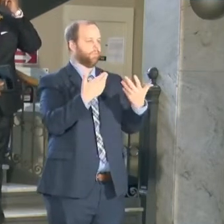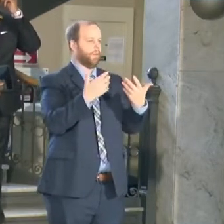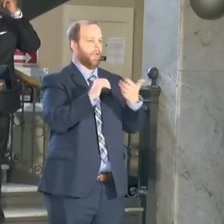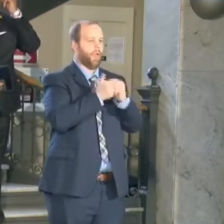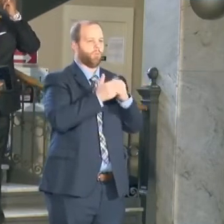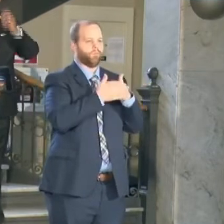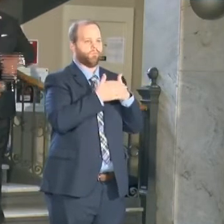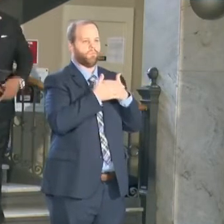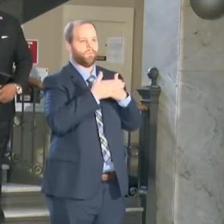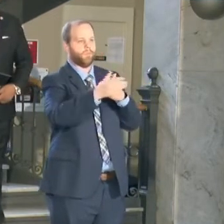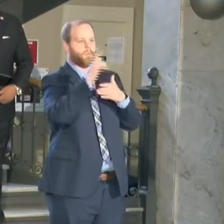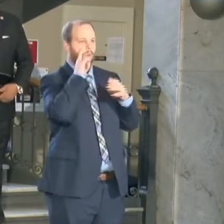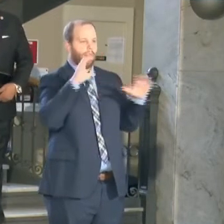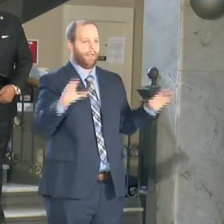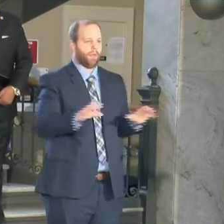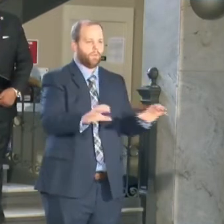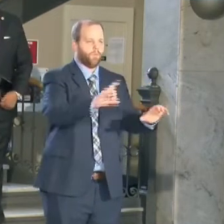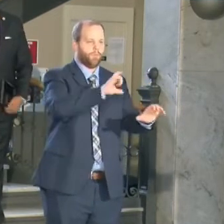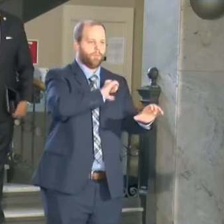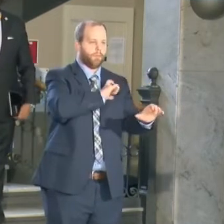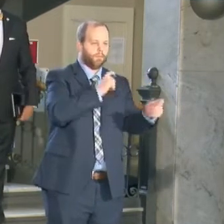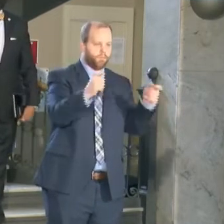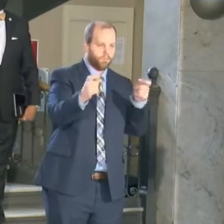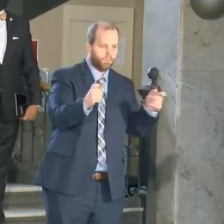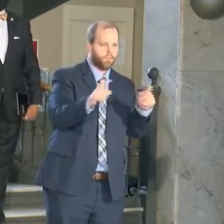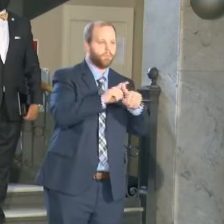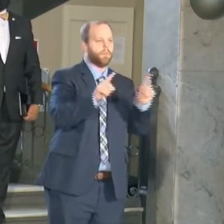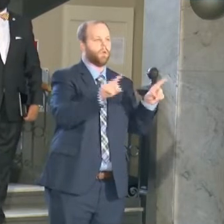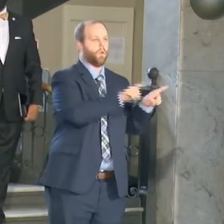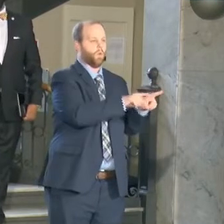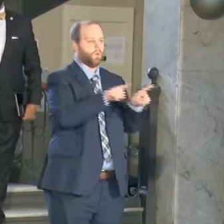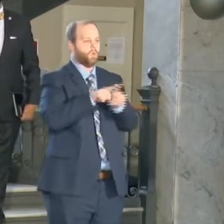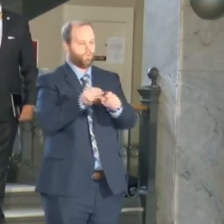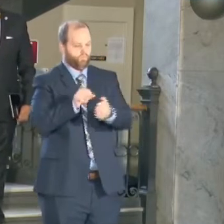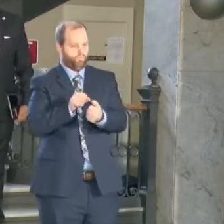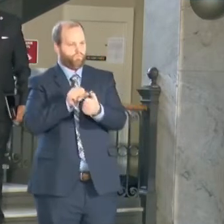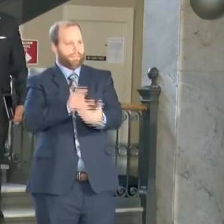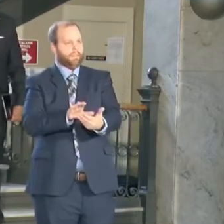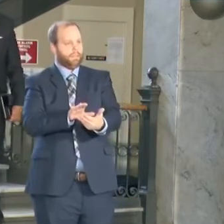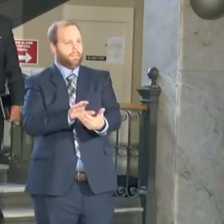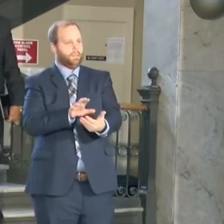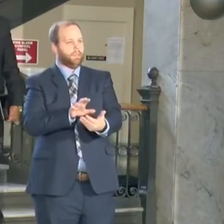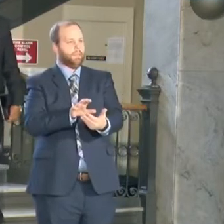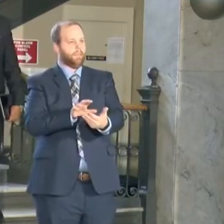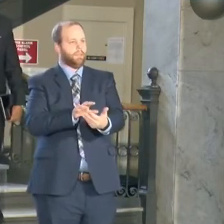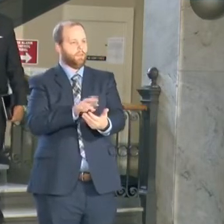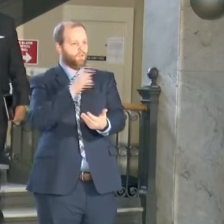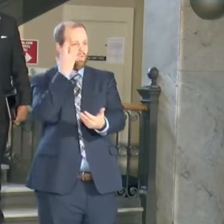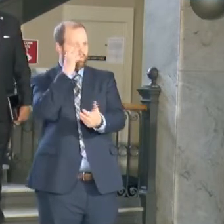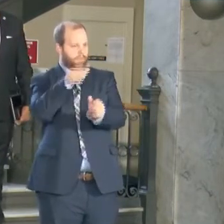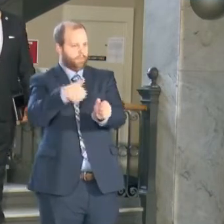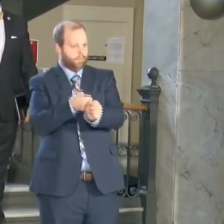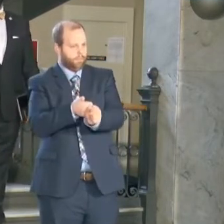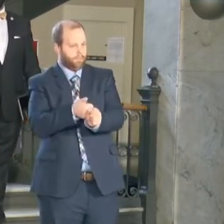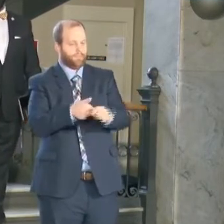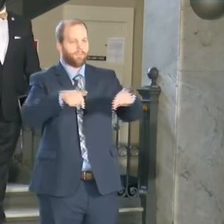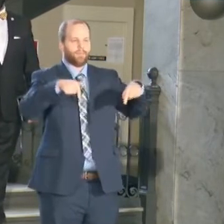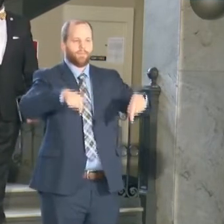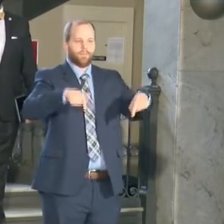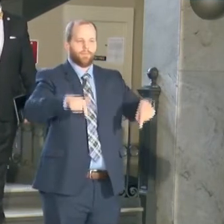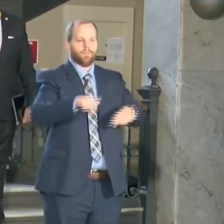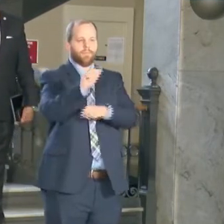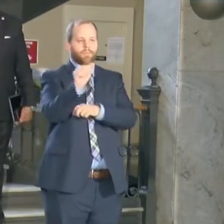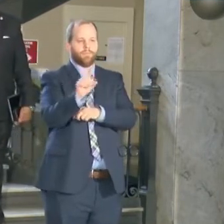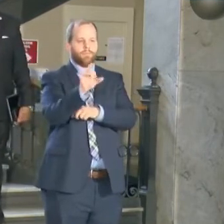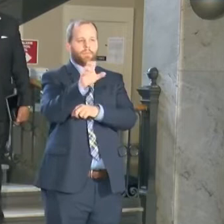also what we're doing to address systemic and root causes. That'll be led by this administration, by the